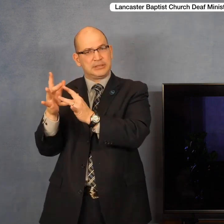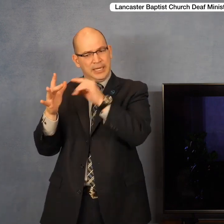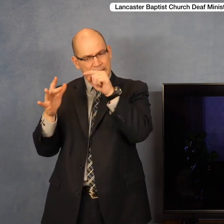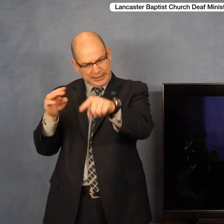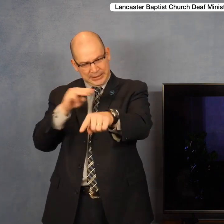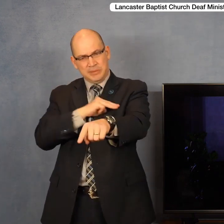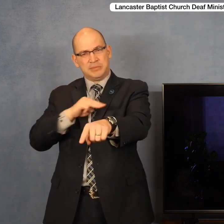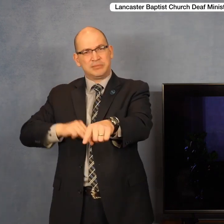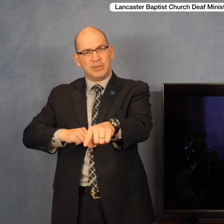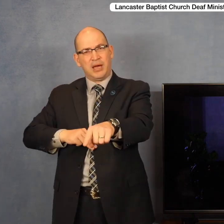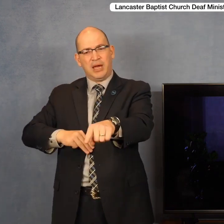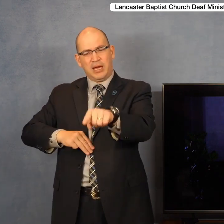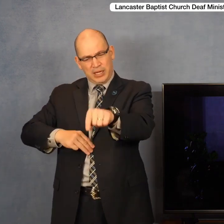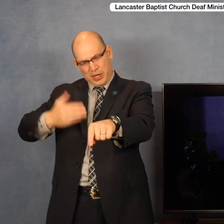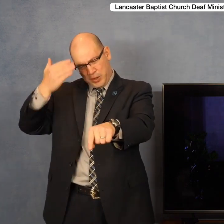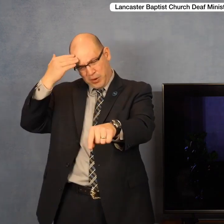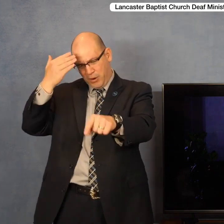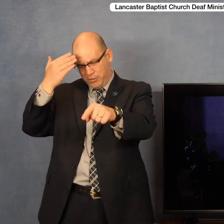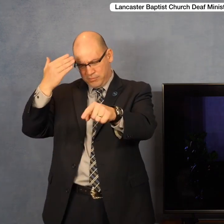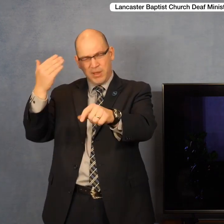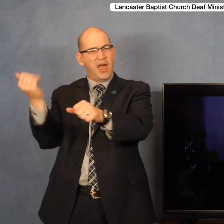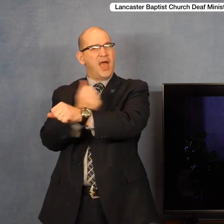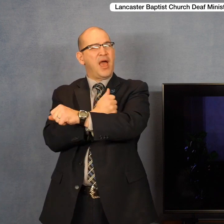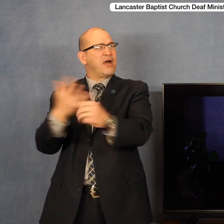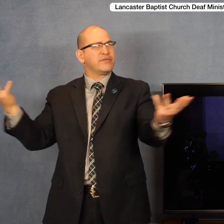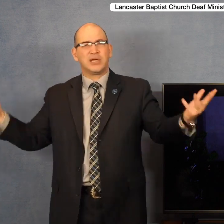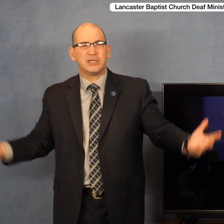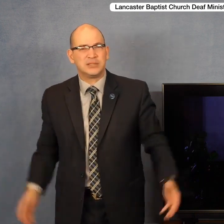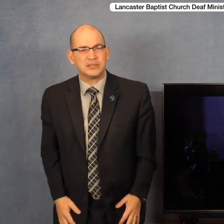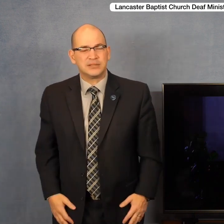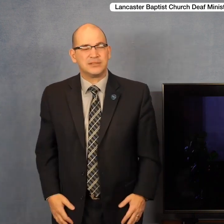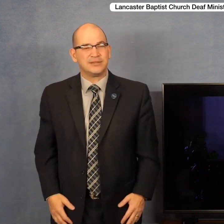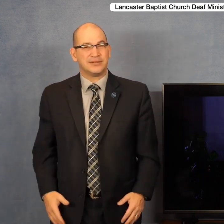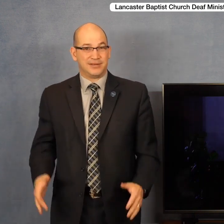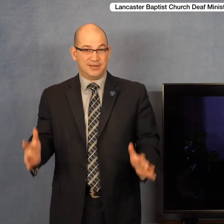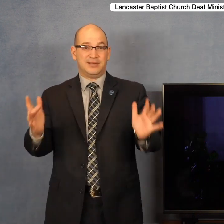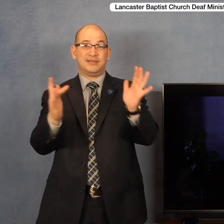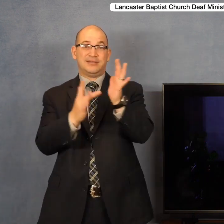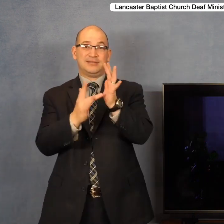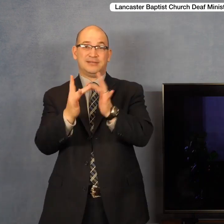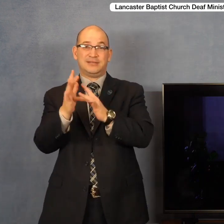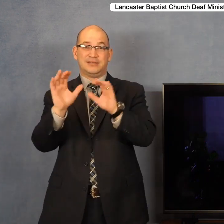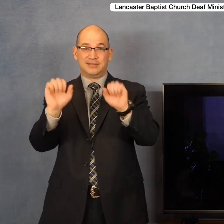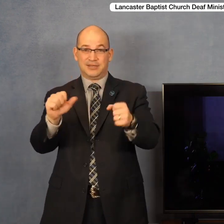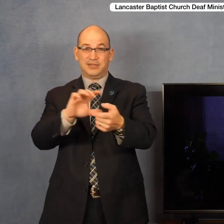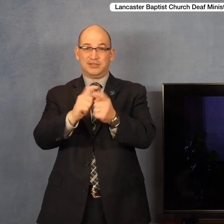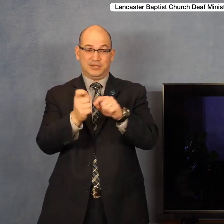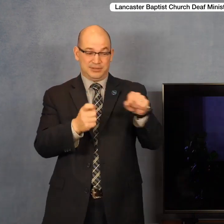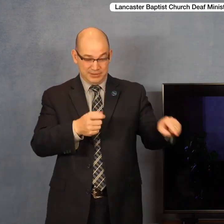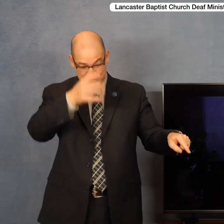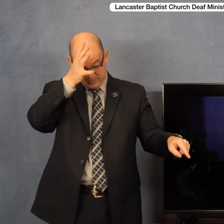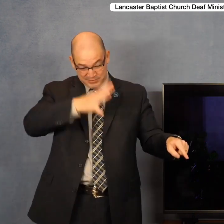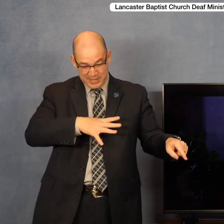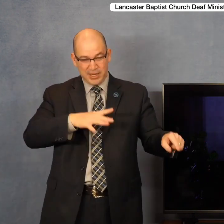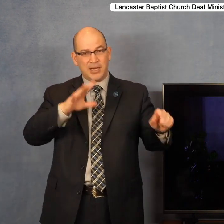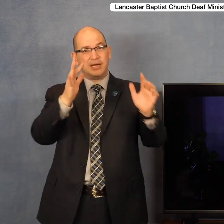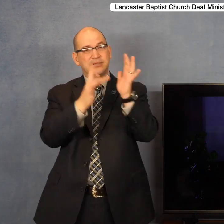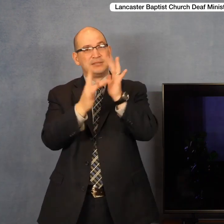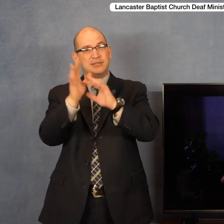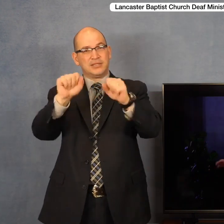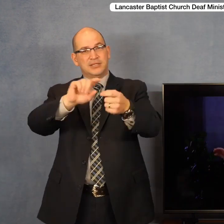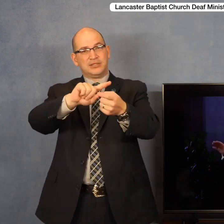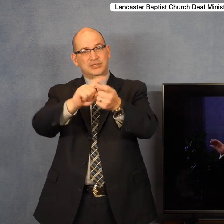the Christ? You see, only Jesus could change the life of the woman at the well. Only Jesus